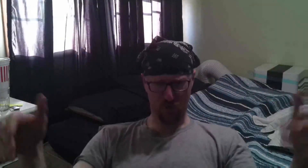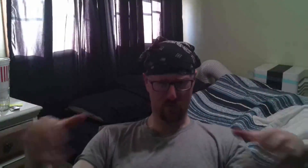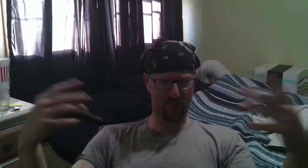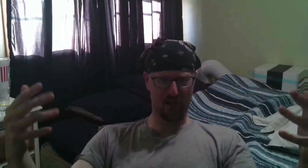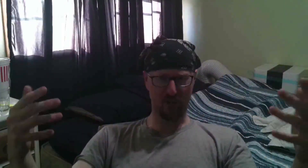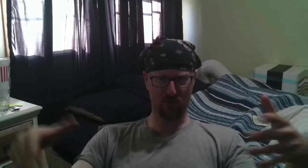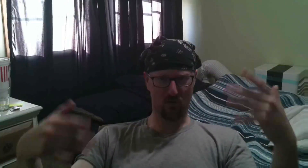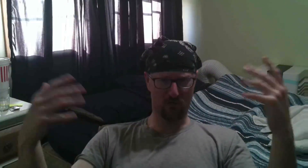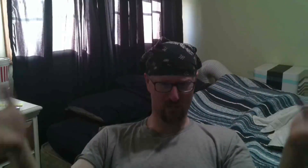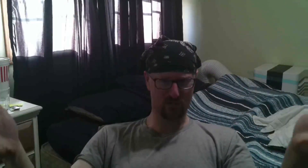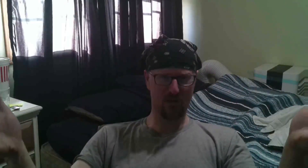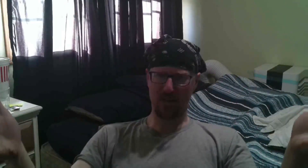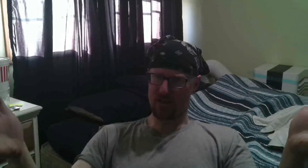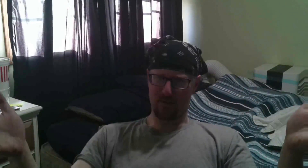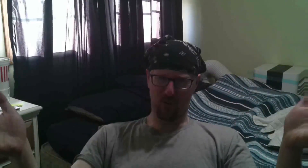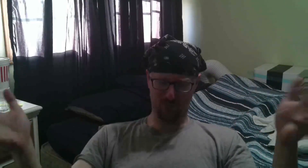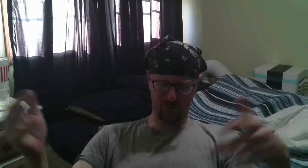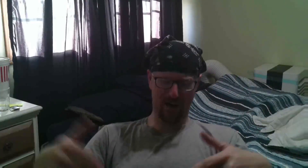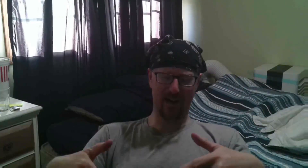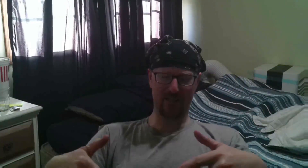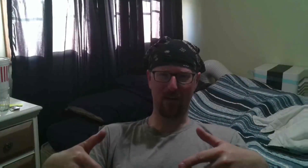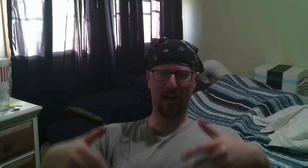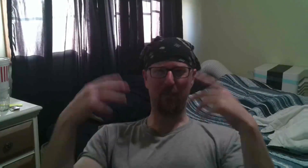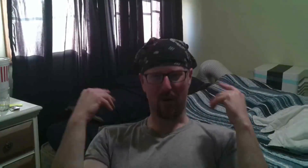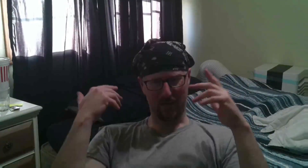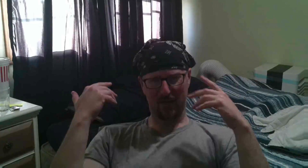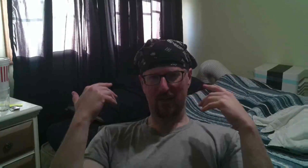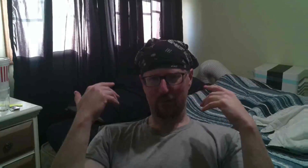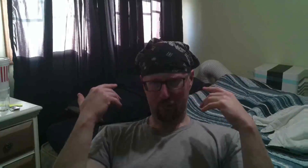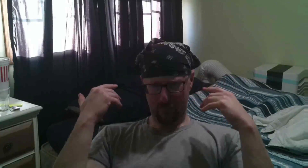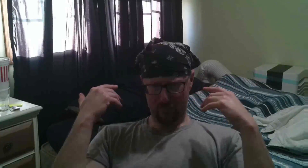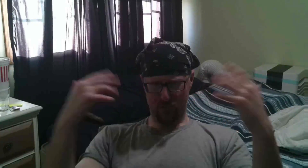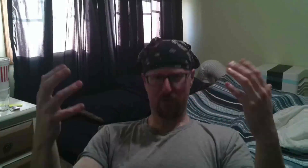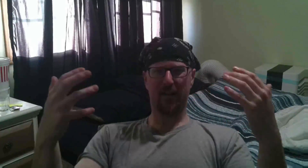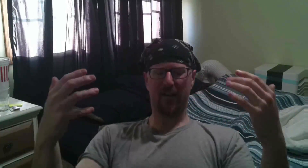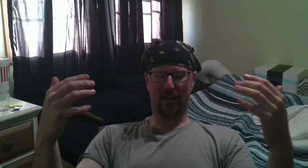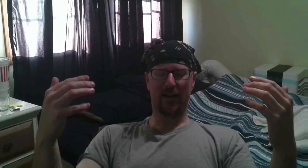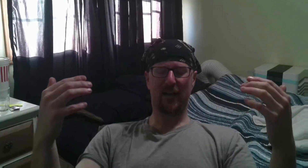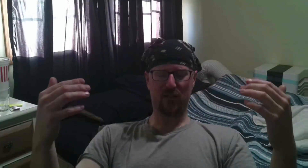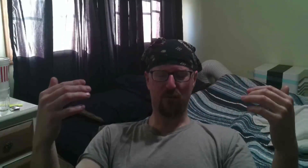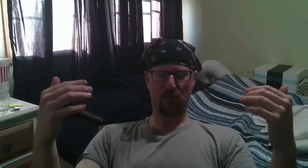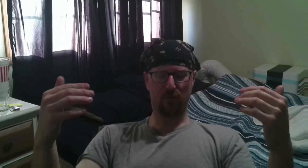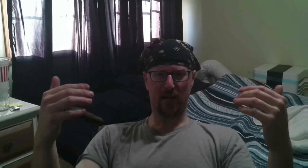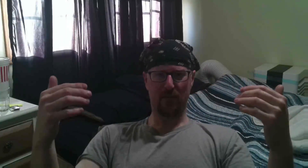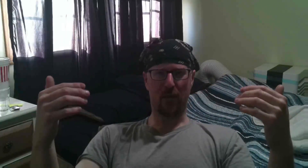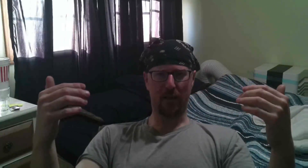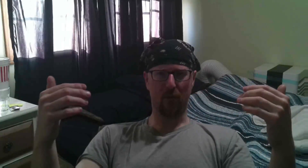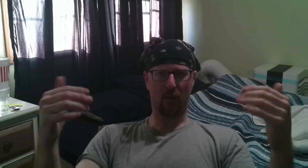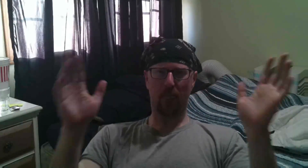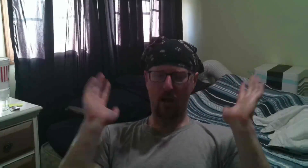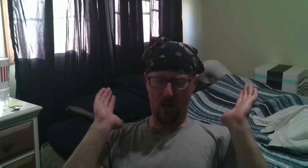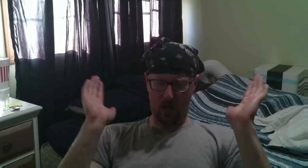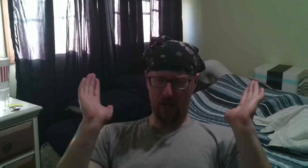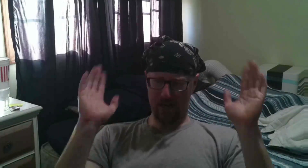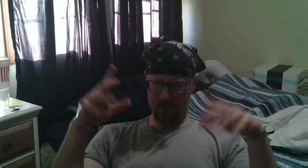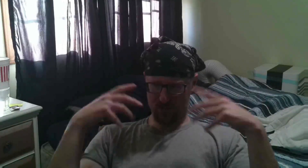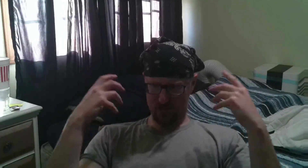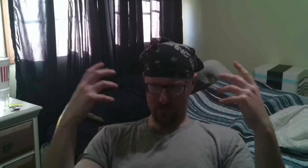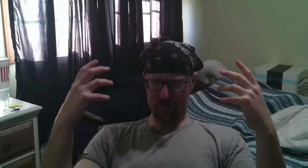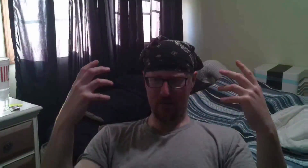the family jewels it's your most prized body part treat it like it is your most prized body part all right guys so that's my tip